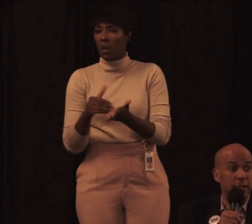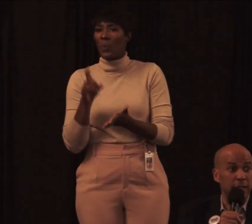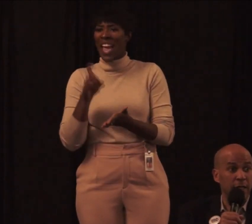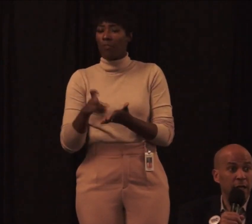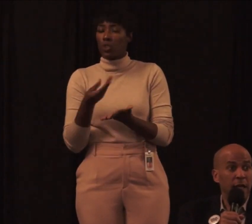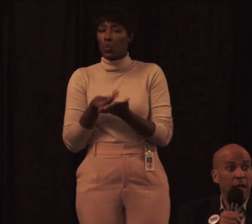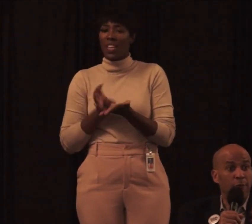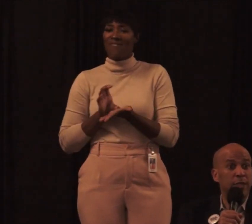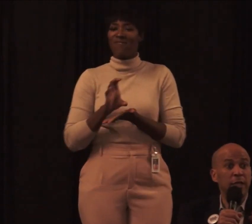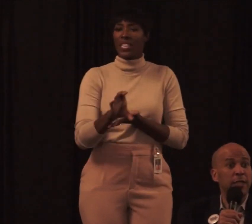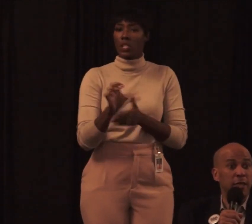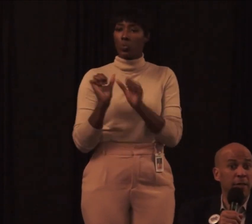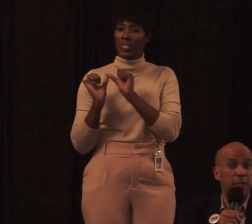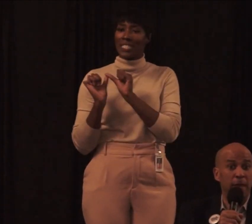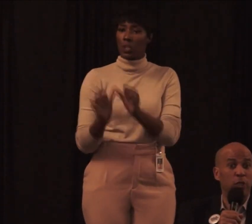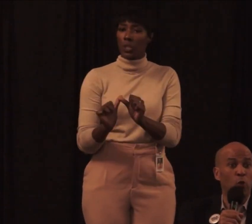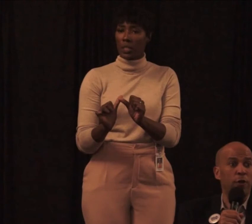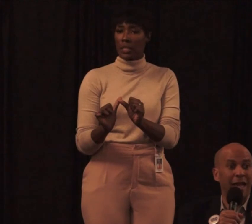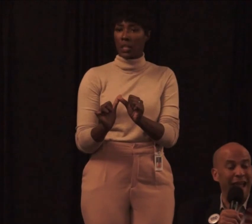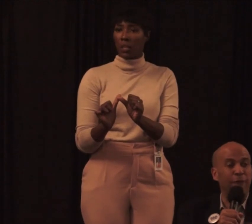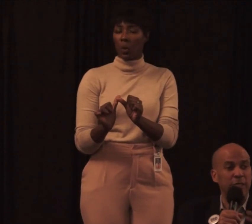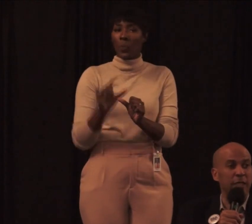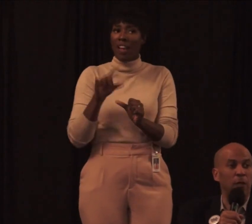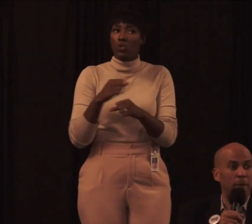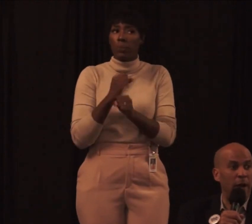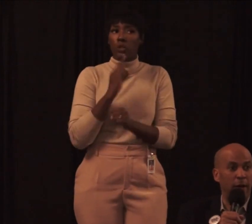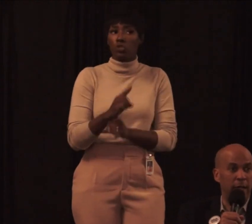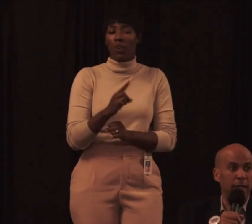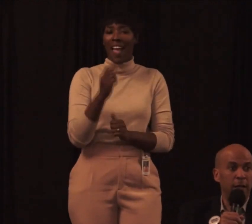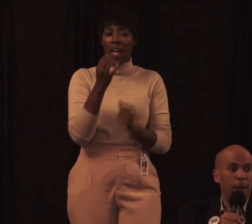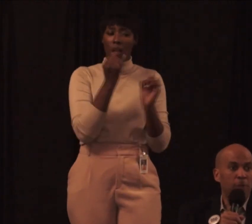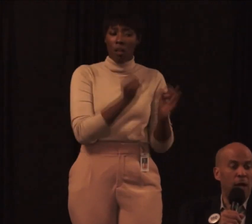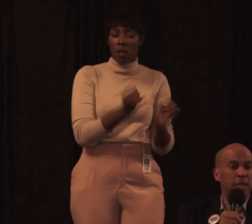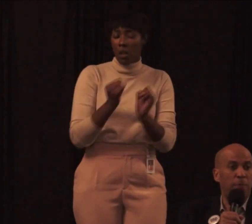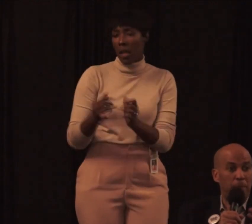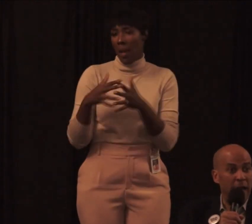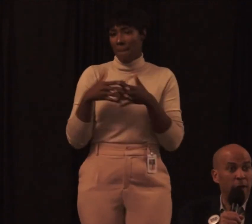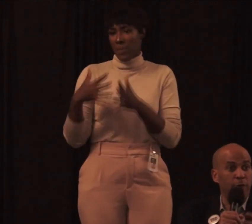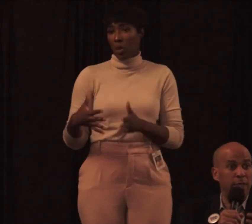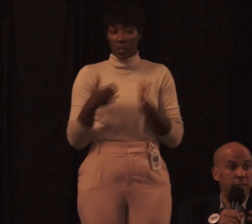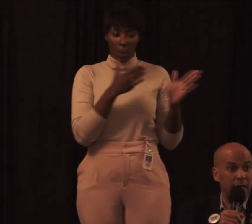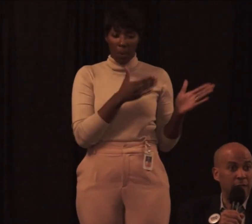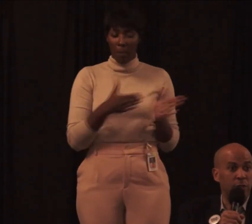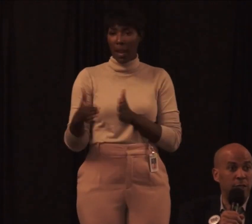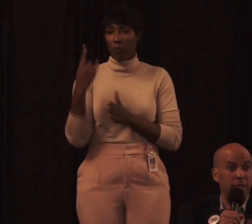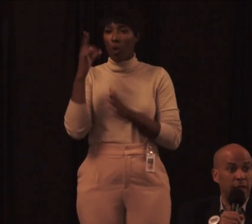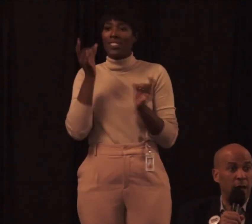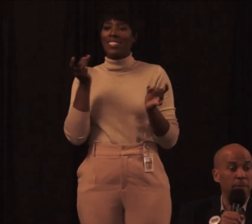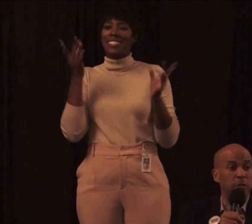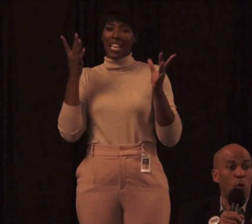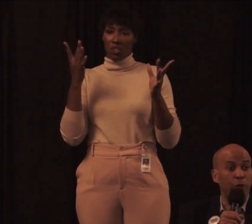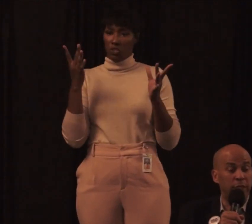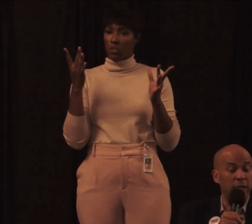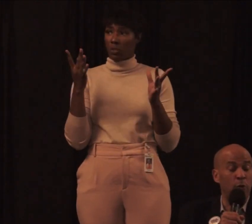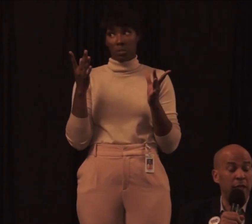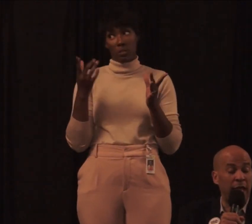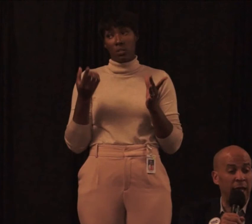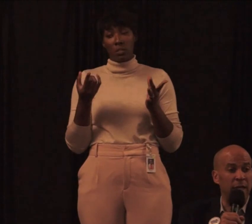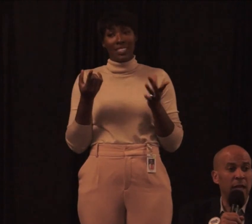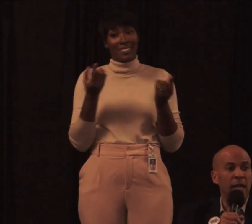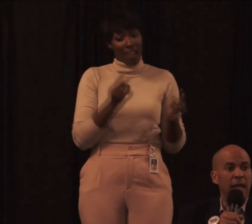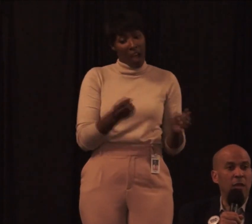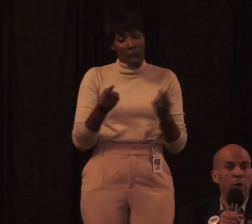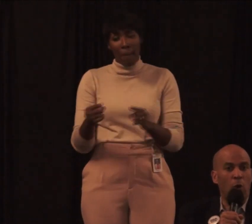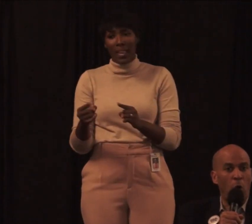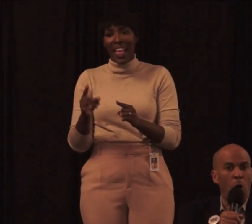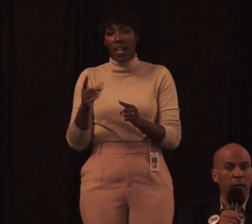resiliency. And resiliency means to make sure that every single American is prepared for these disasters as they come, is more resilient when they